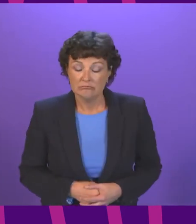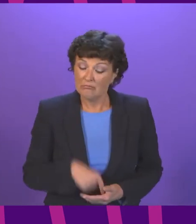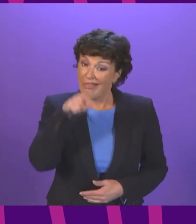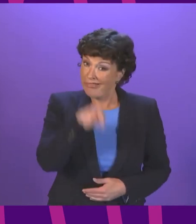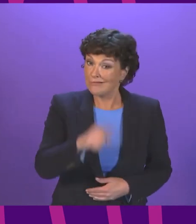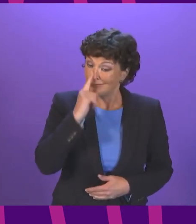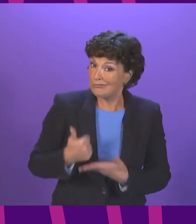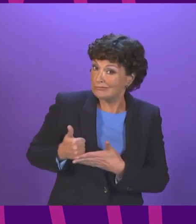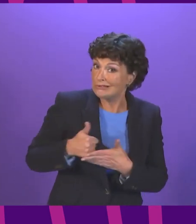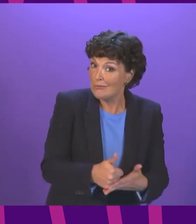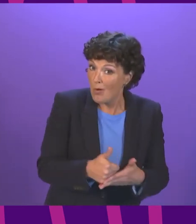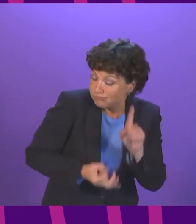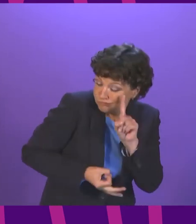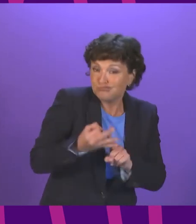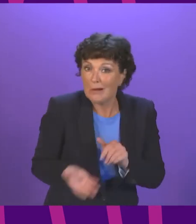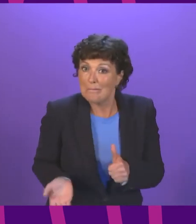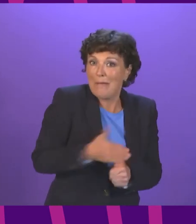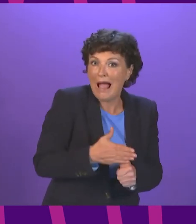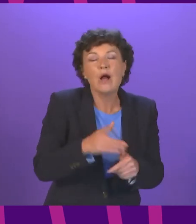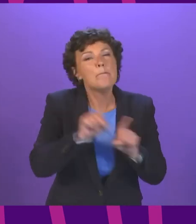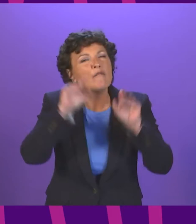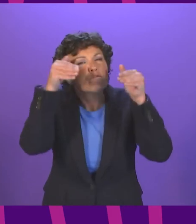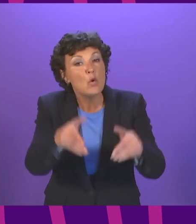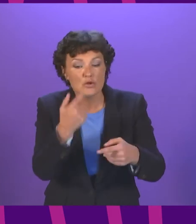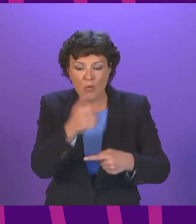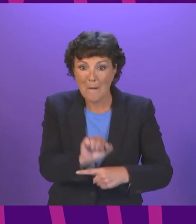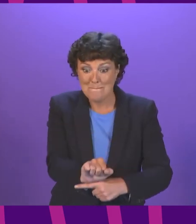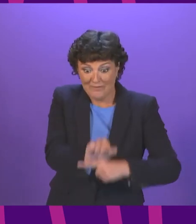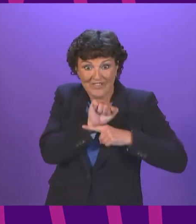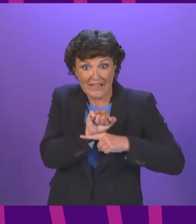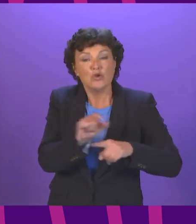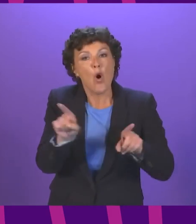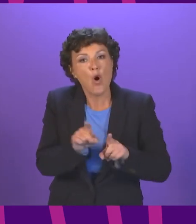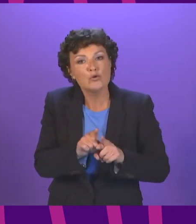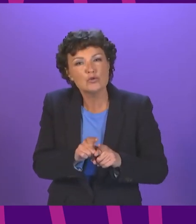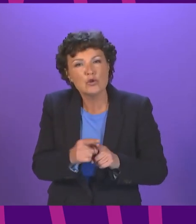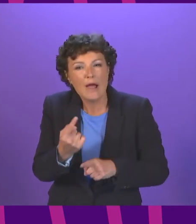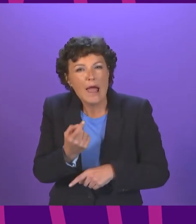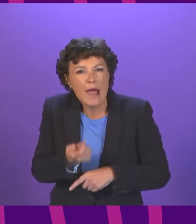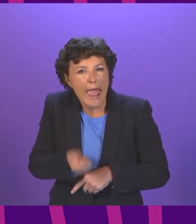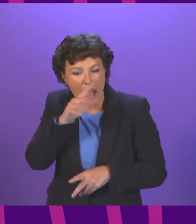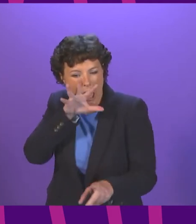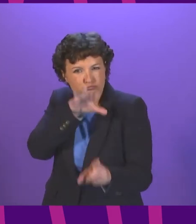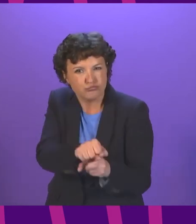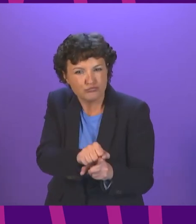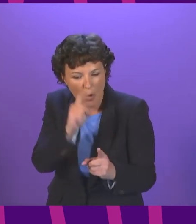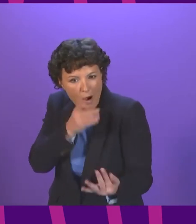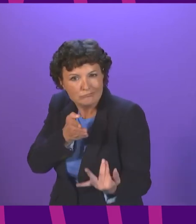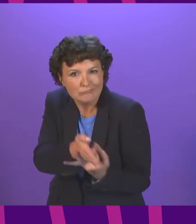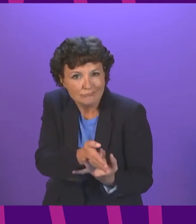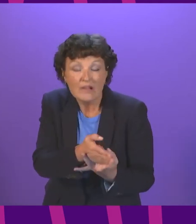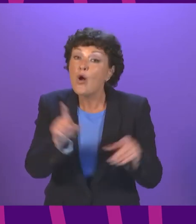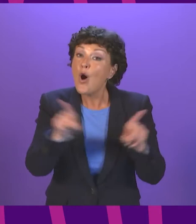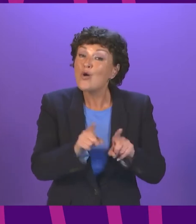and transformation of services with a focus on prevention and early intervention. It will also enable the full implementation of the national